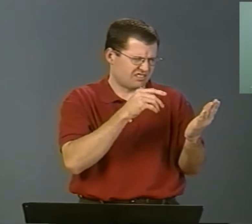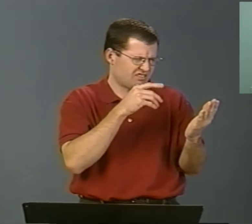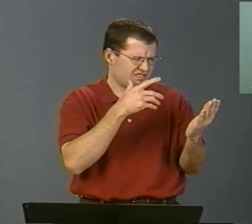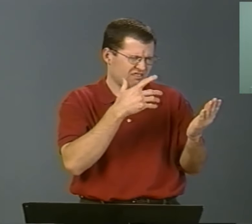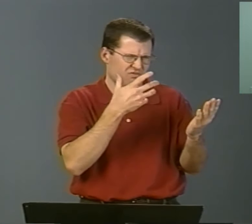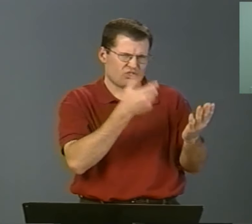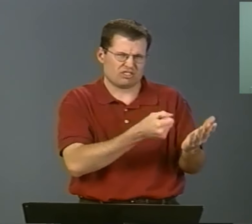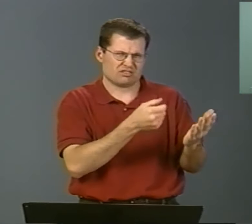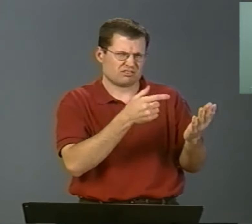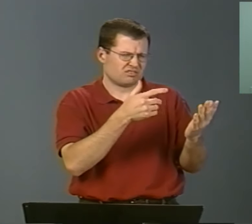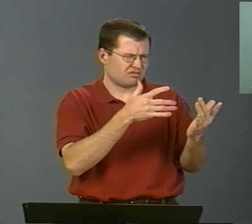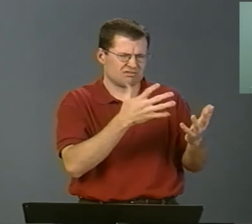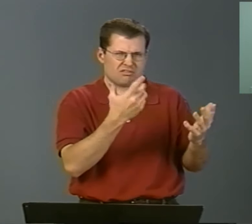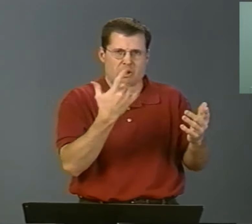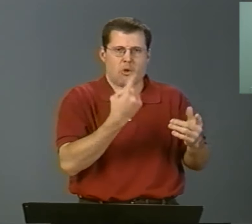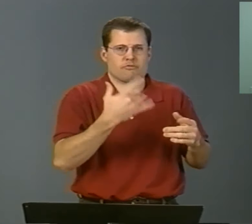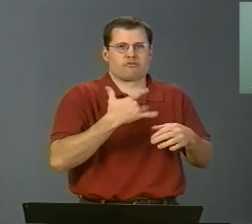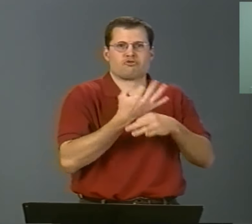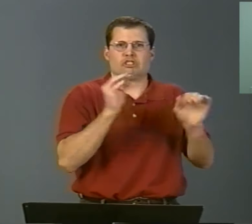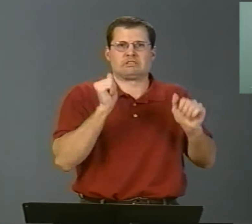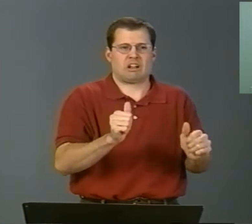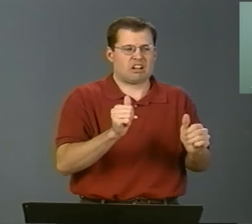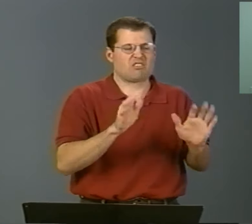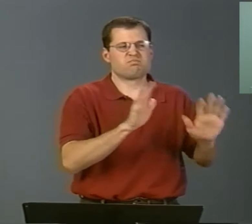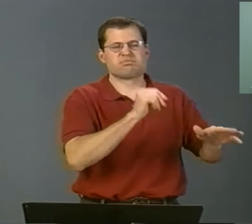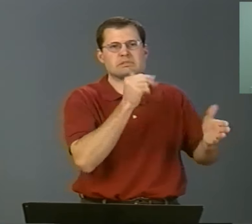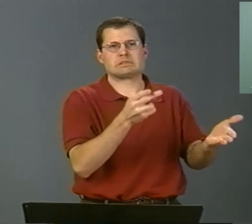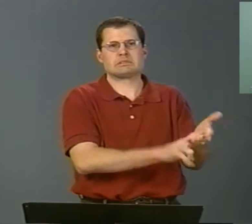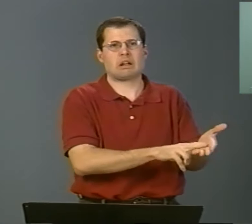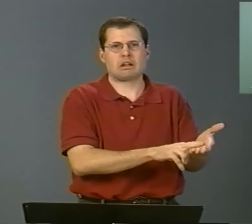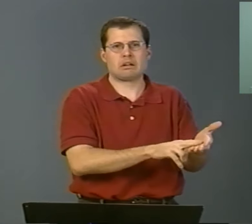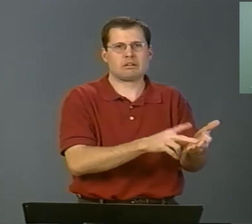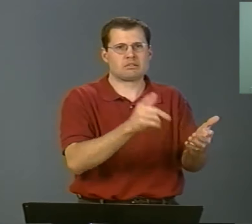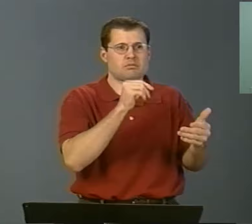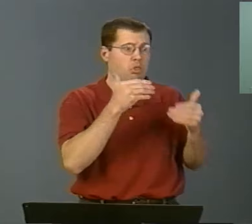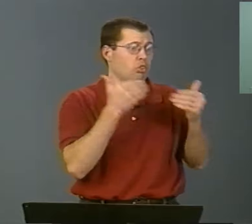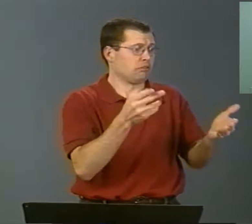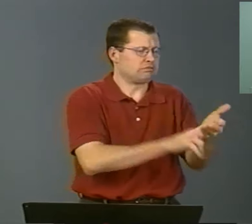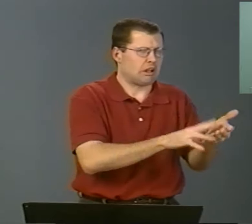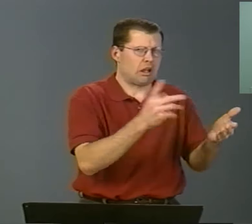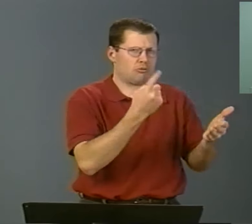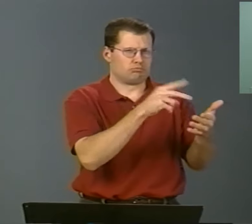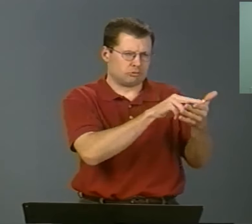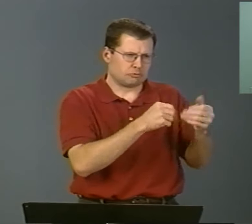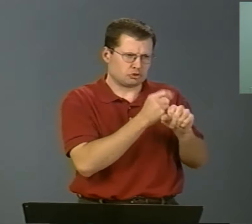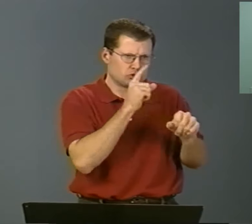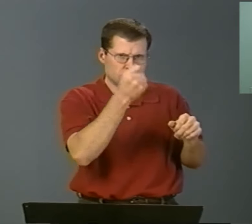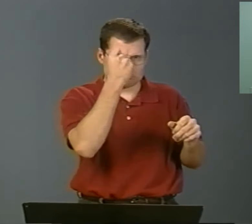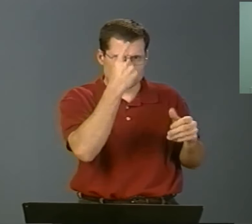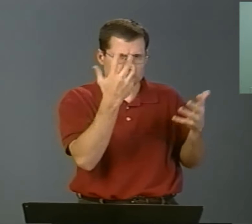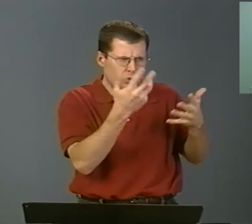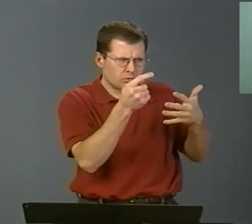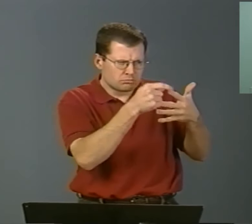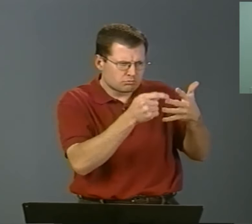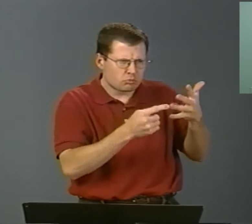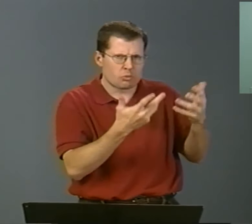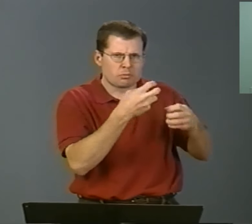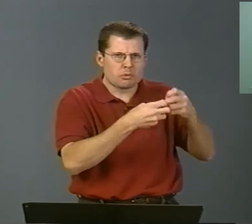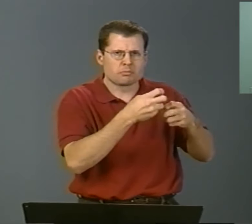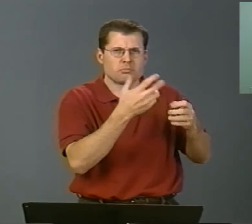It's really important that you write things down so that you can feel confident on what you're signing and what needs to